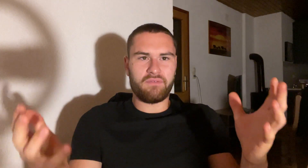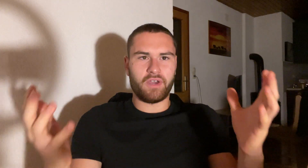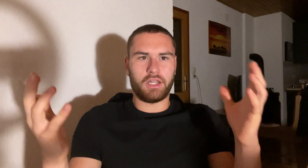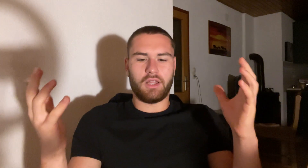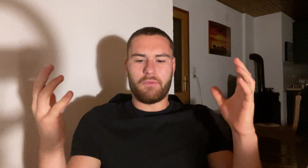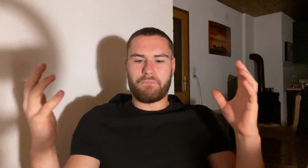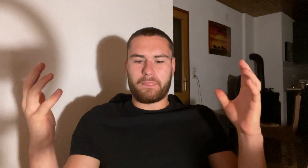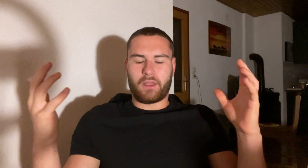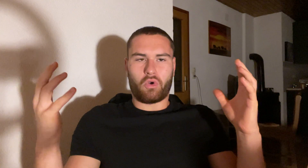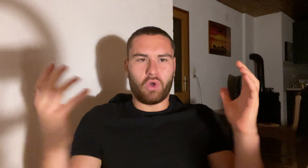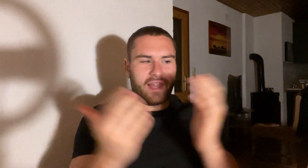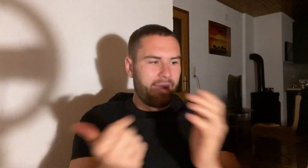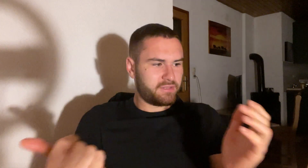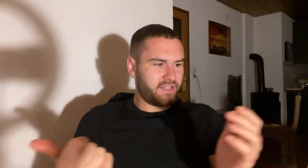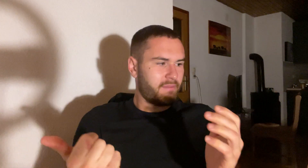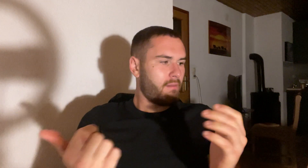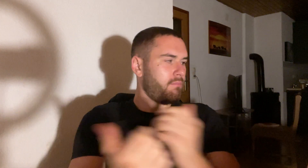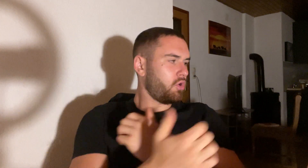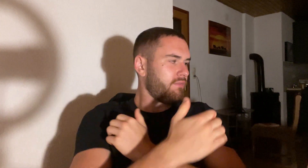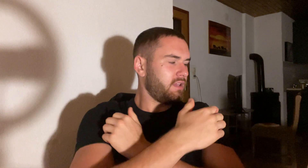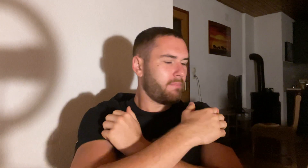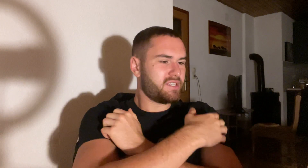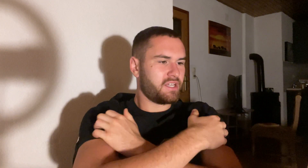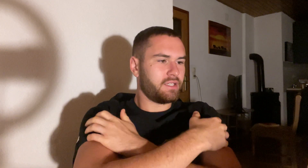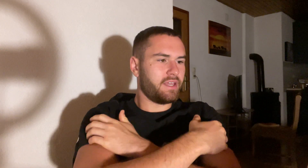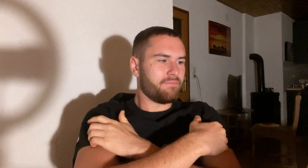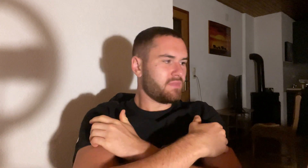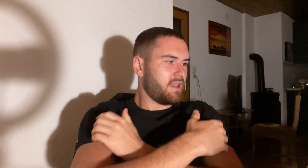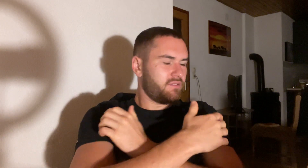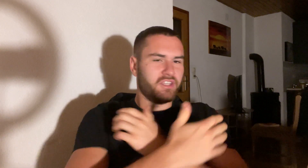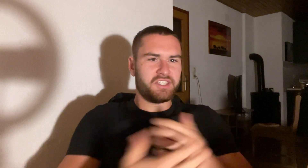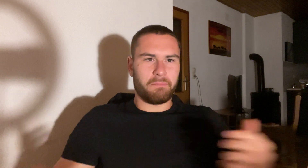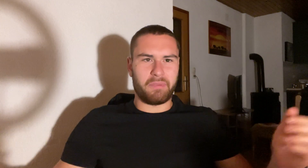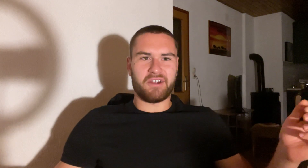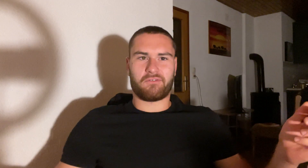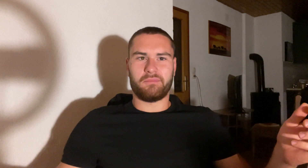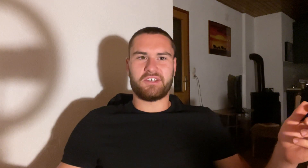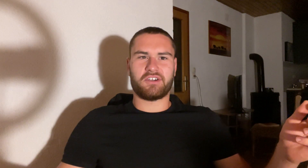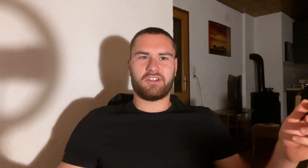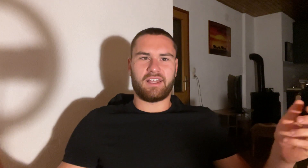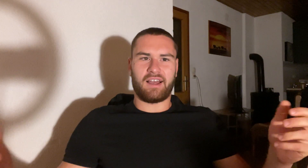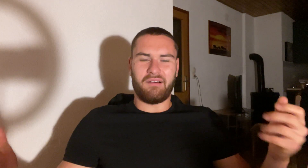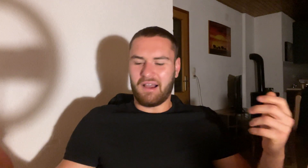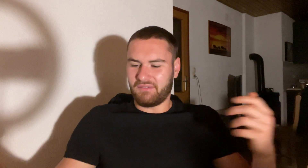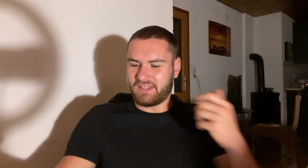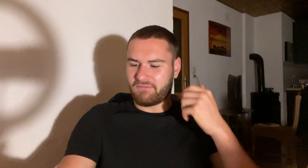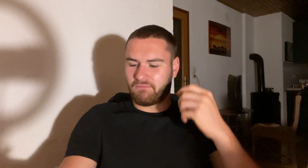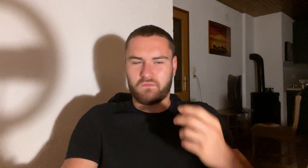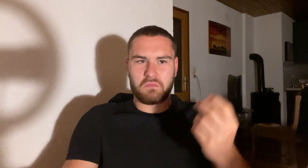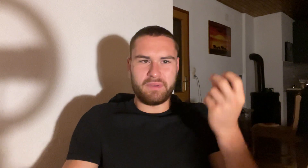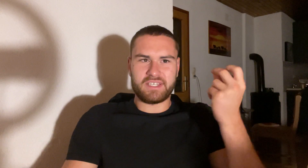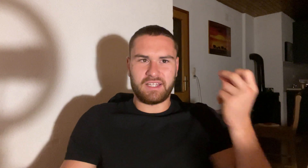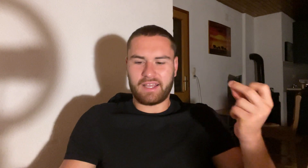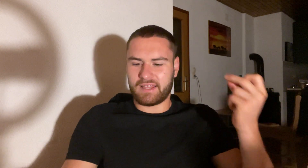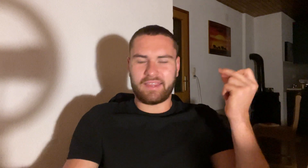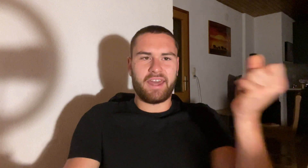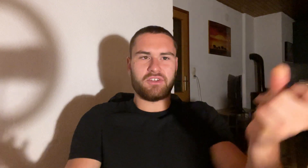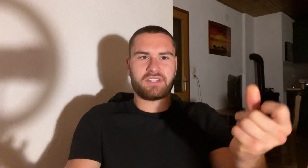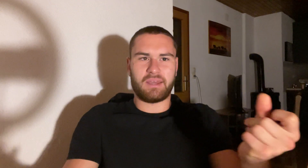will collapse. Like my body will basically disappear from this earth. Like I'm like basically like a Thanos snapped